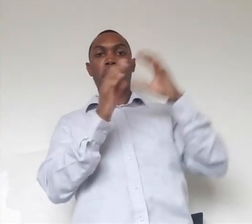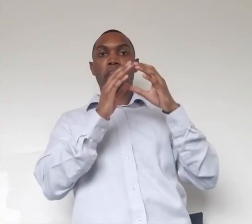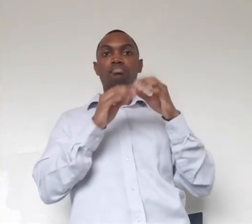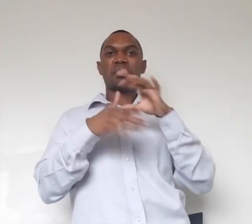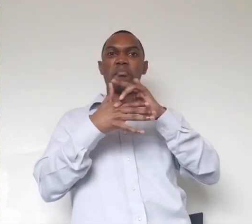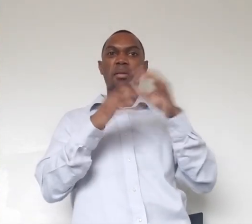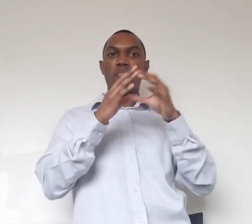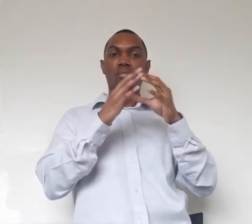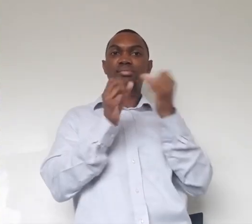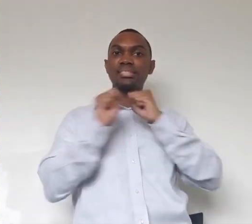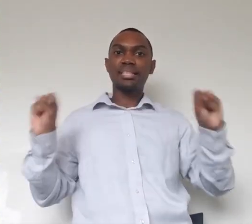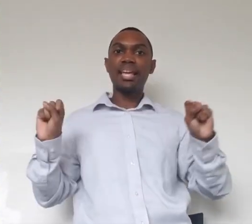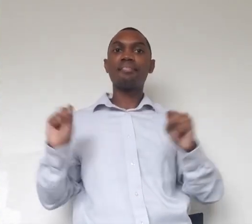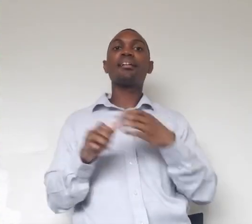she gets reinforced for all of her hard work.